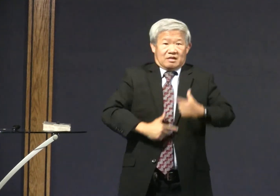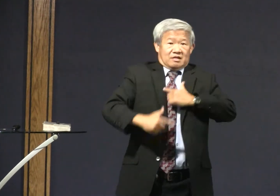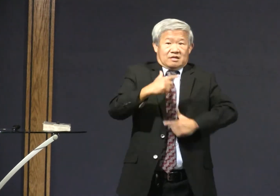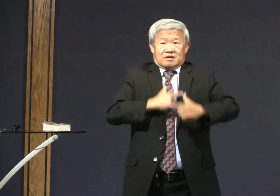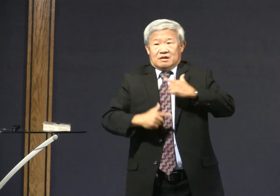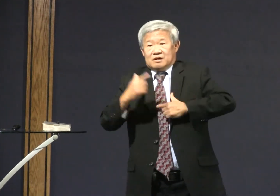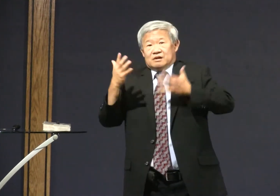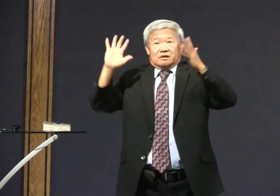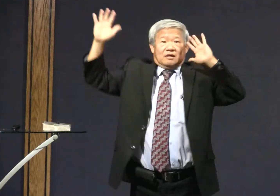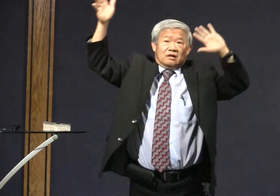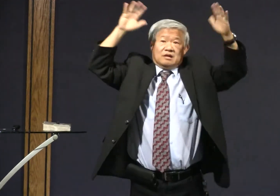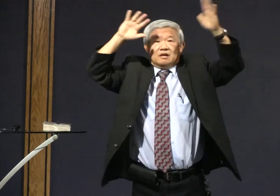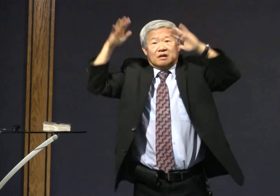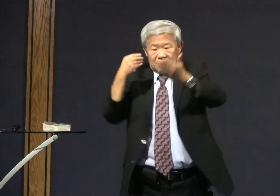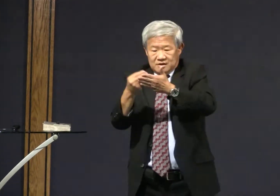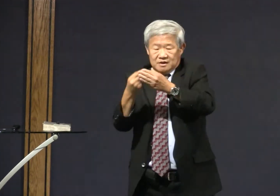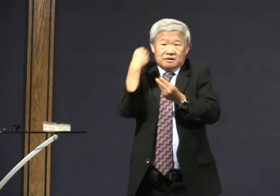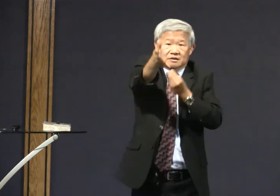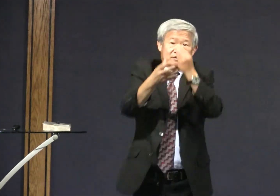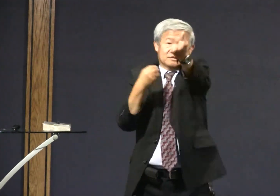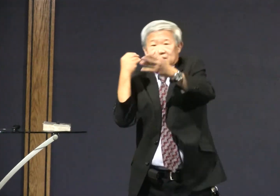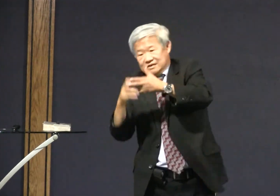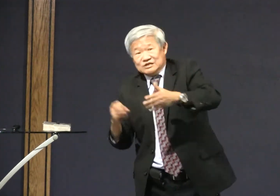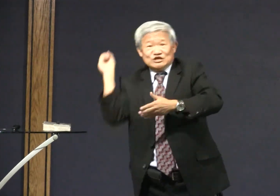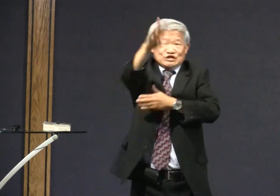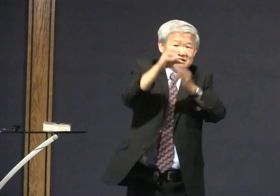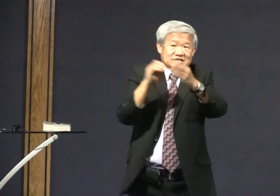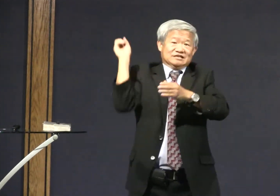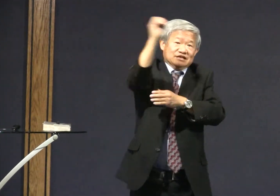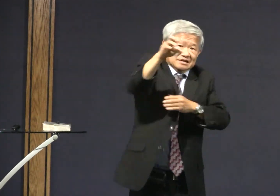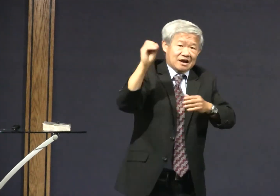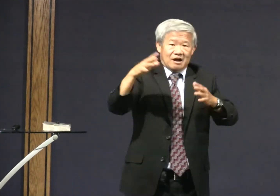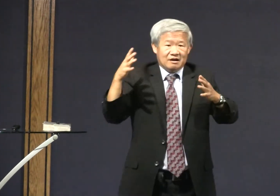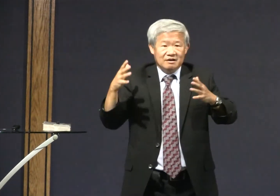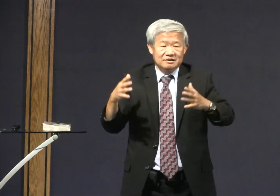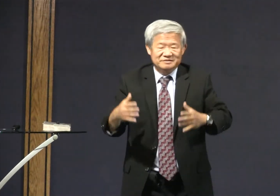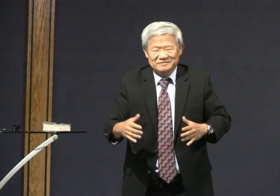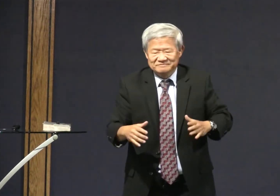but when it became when it became more about